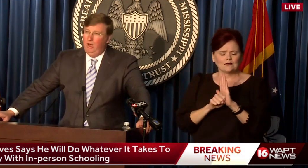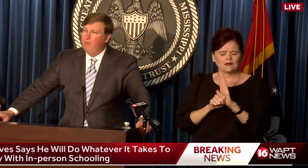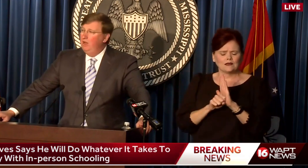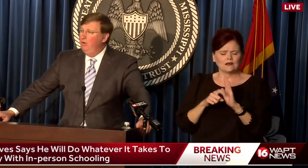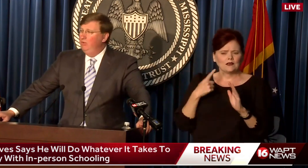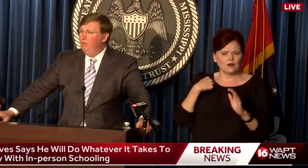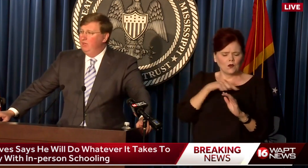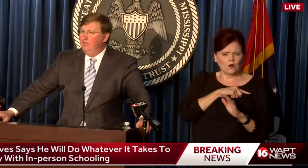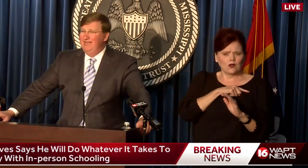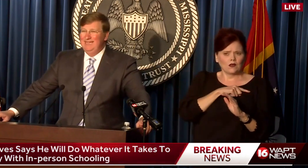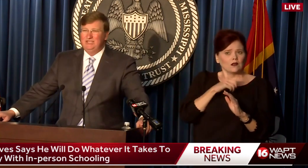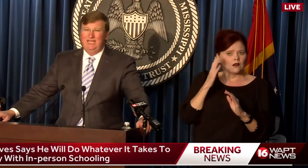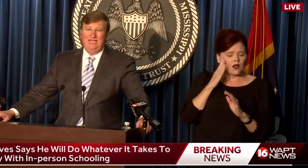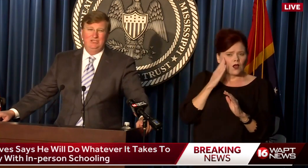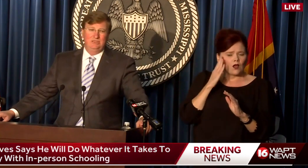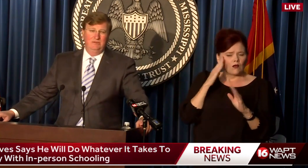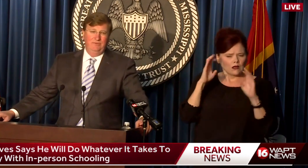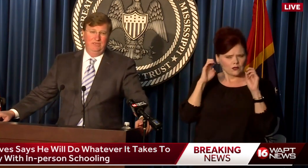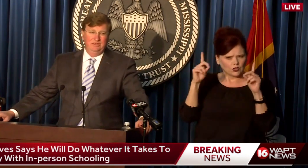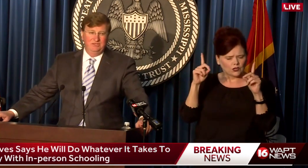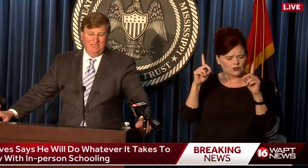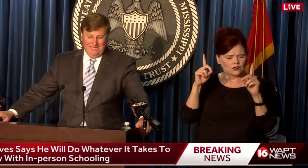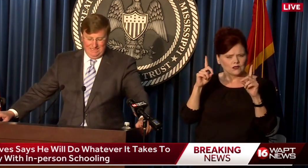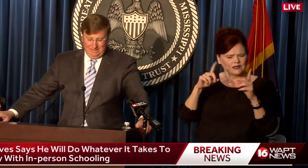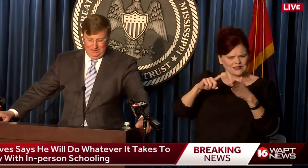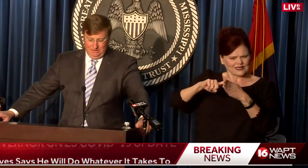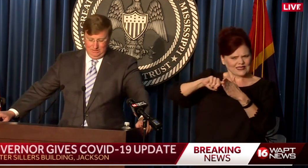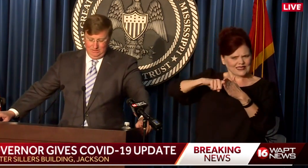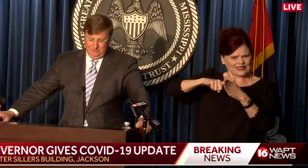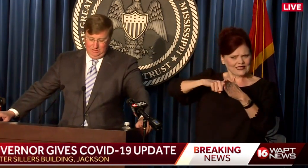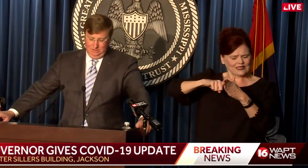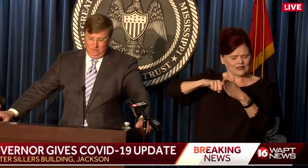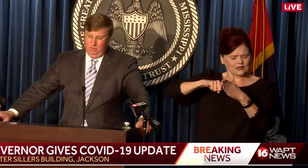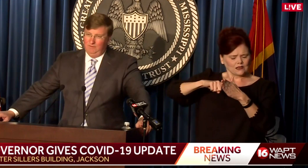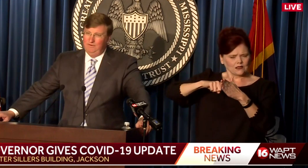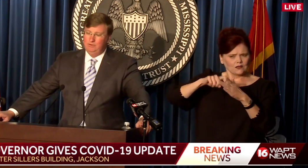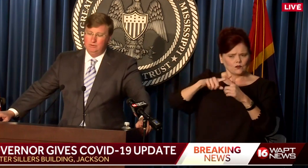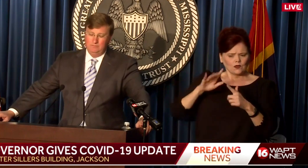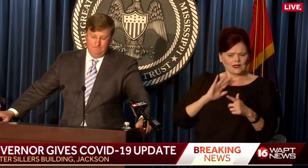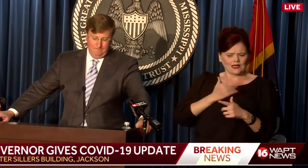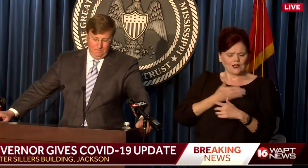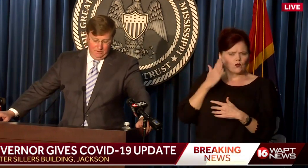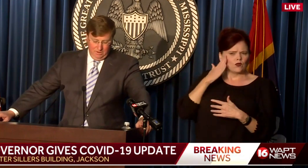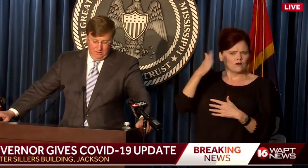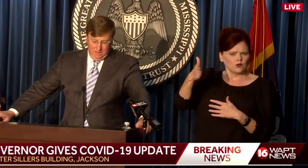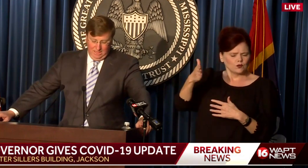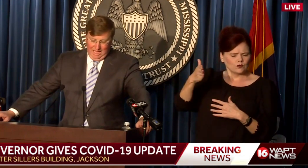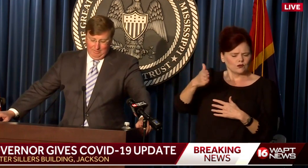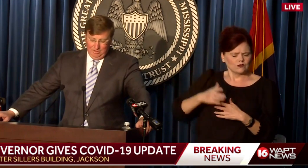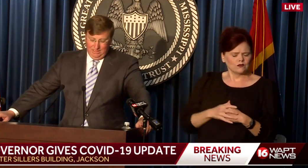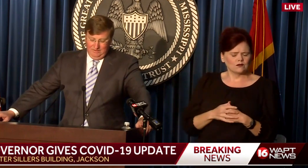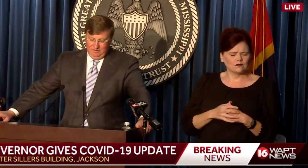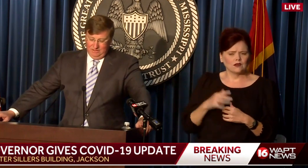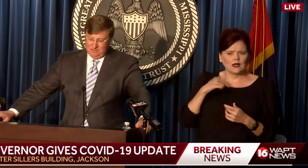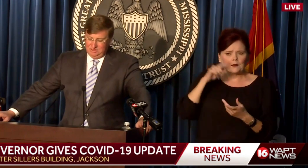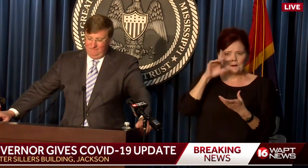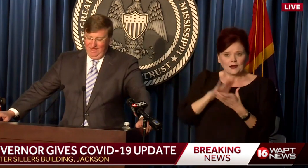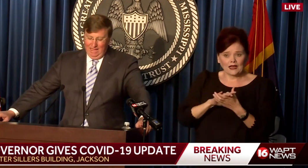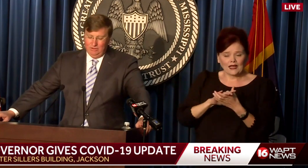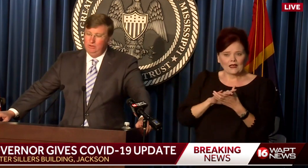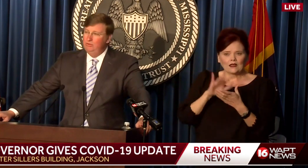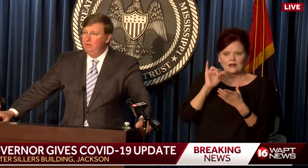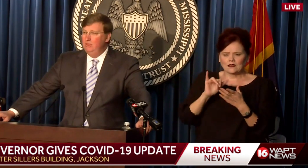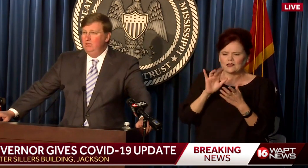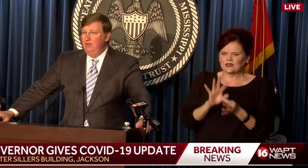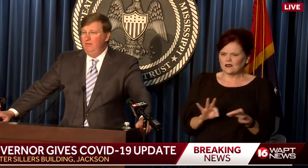We all know that education is the key to our future. I believe that this